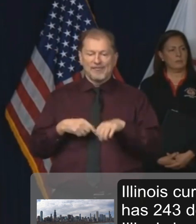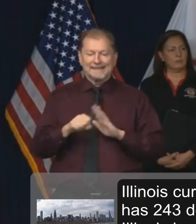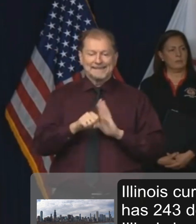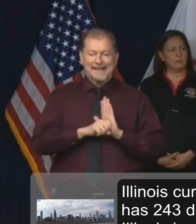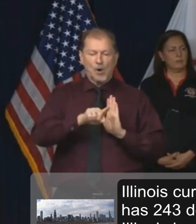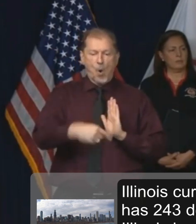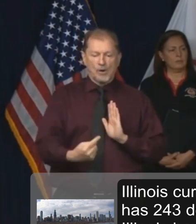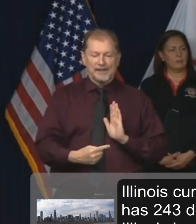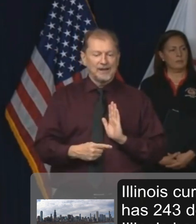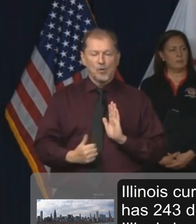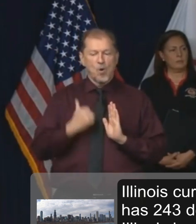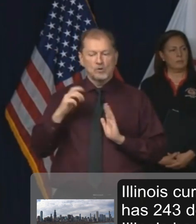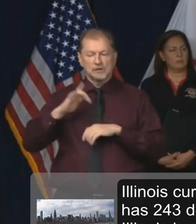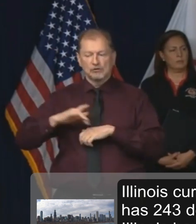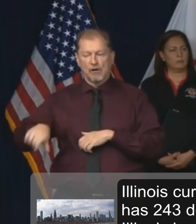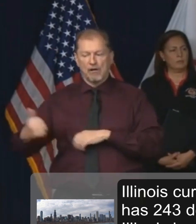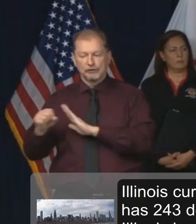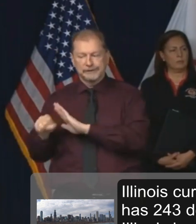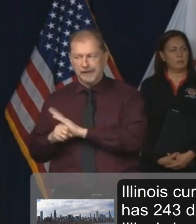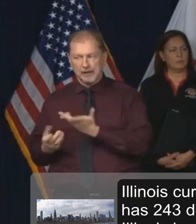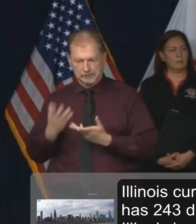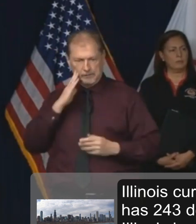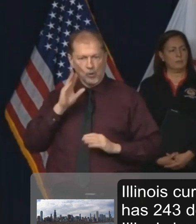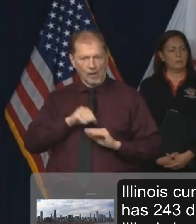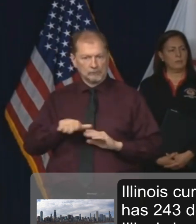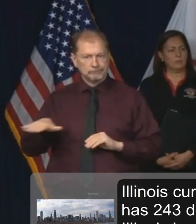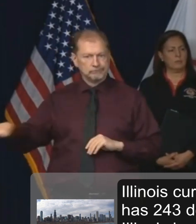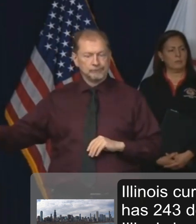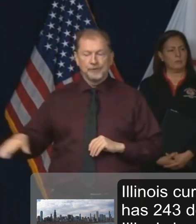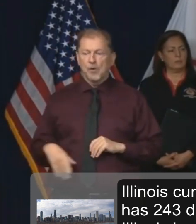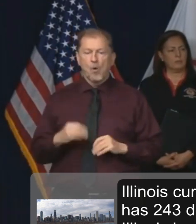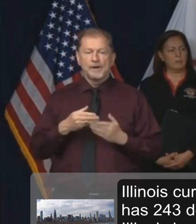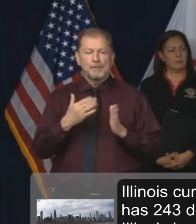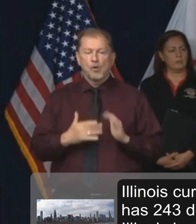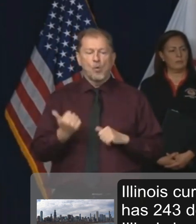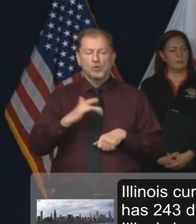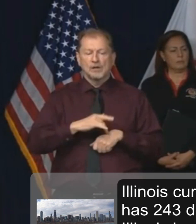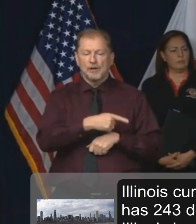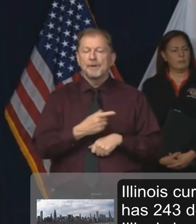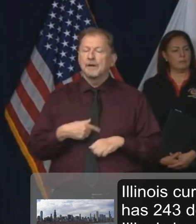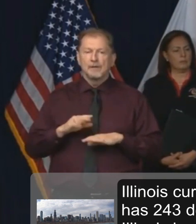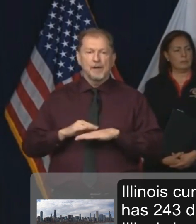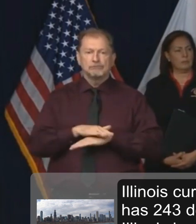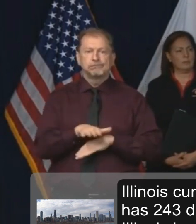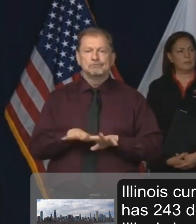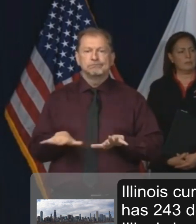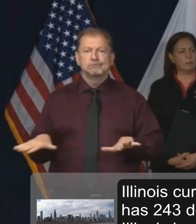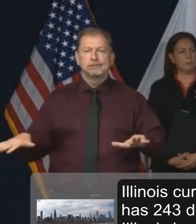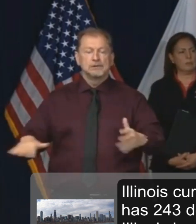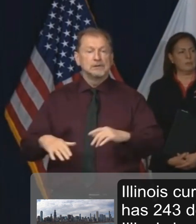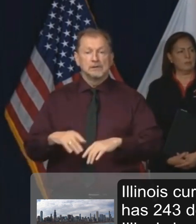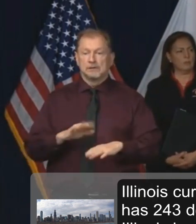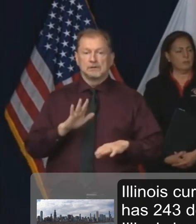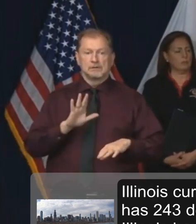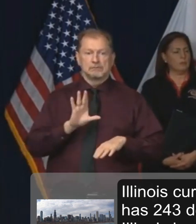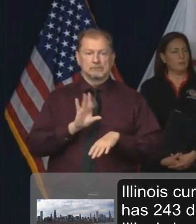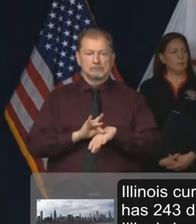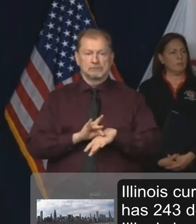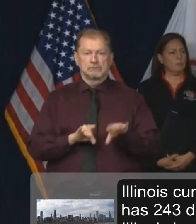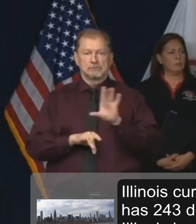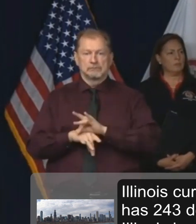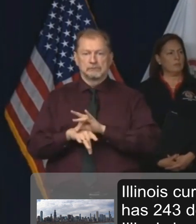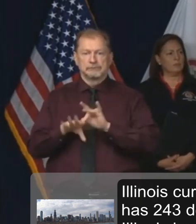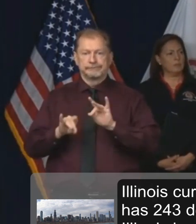cities or counties or between neighbors. This virus just moves to every human being that it comes in contact with.